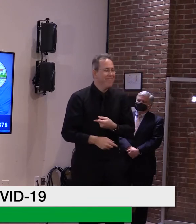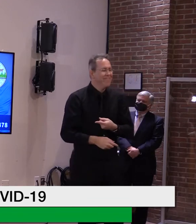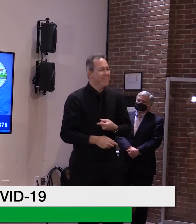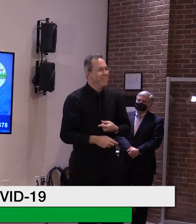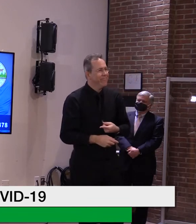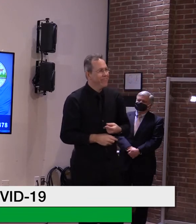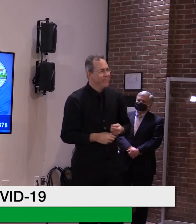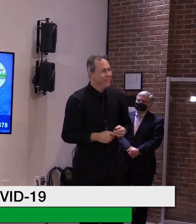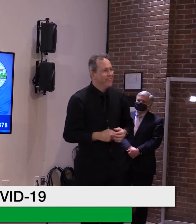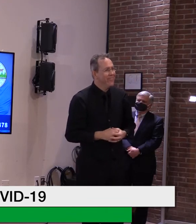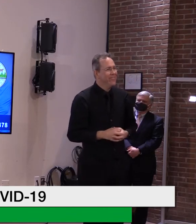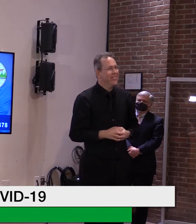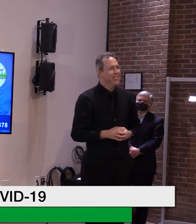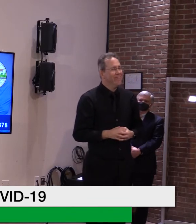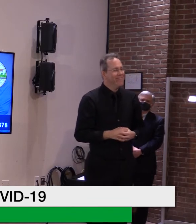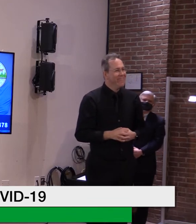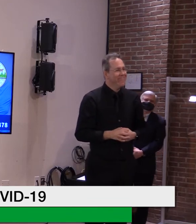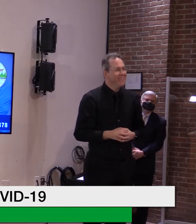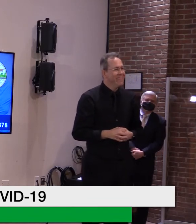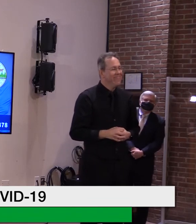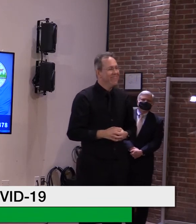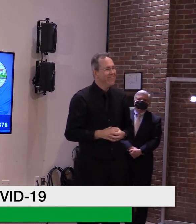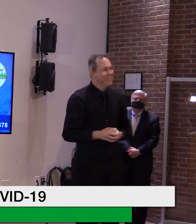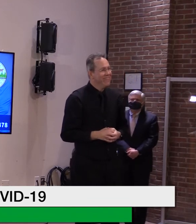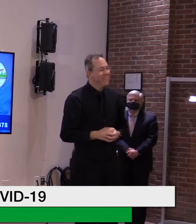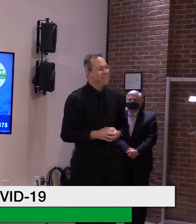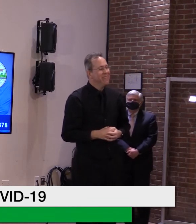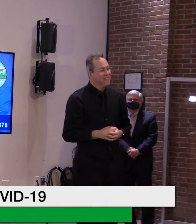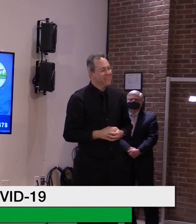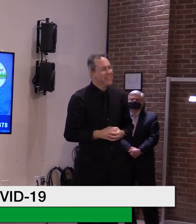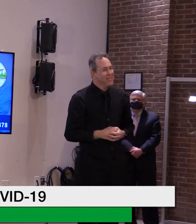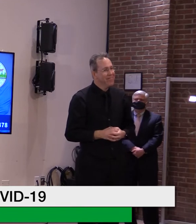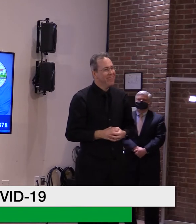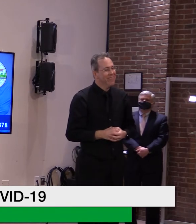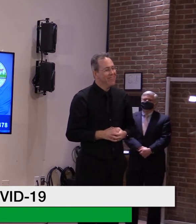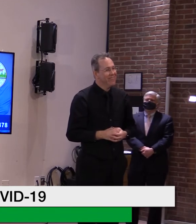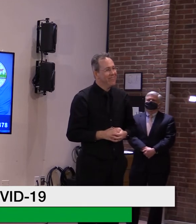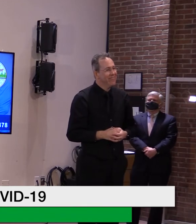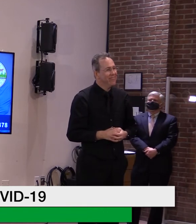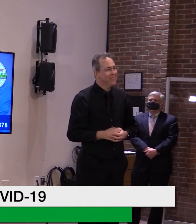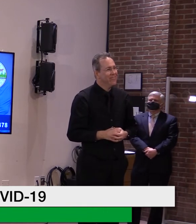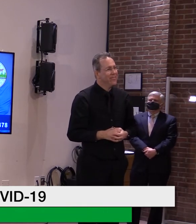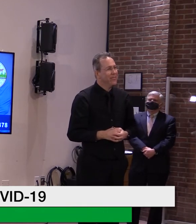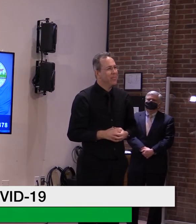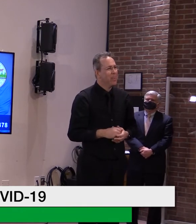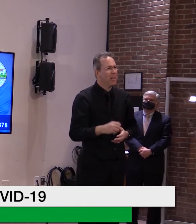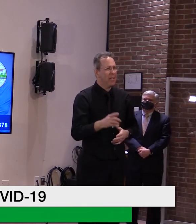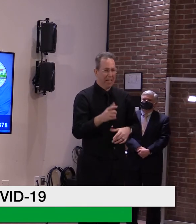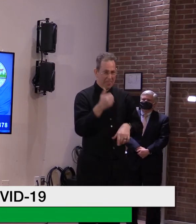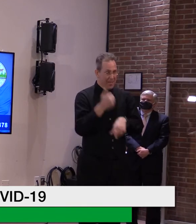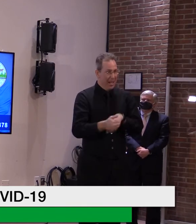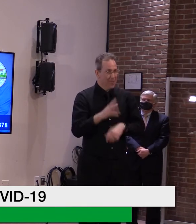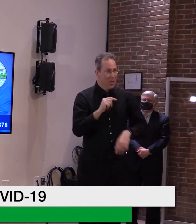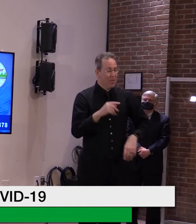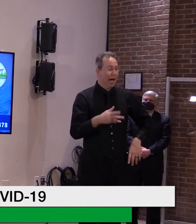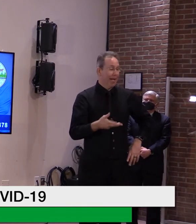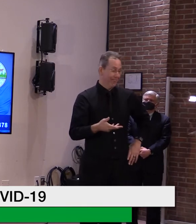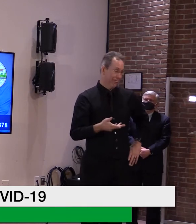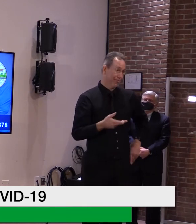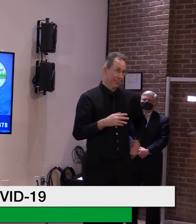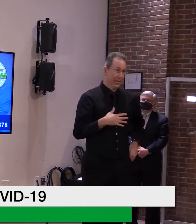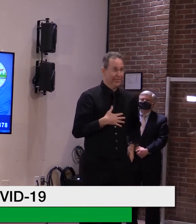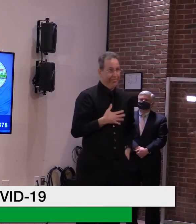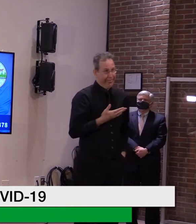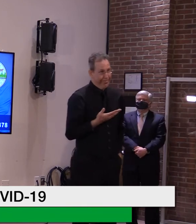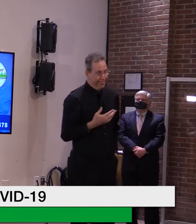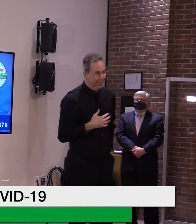so this, rather than throw Walmart under the bus completely, this, this could happen at another pharmacy, this